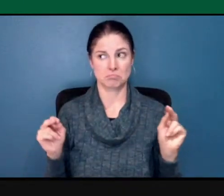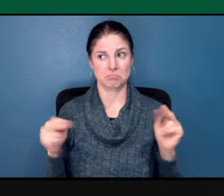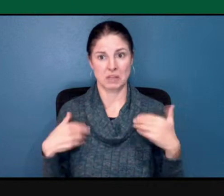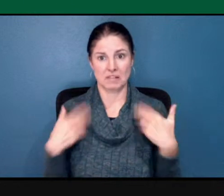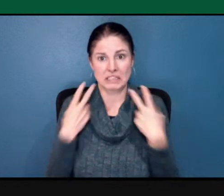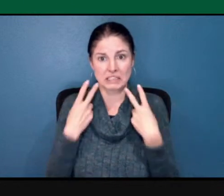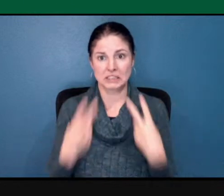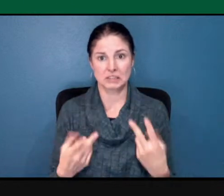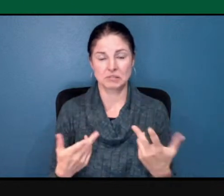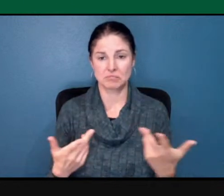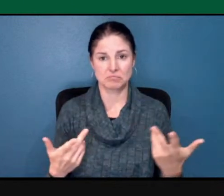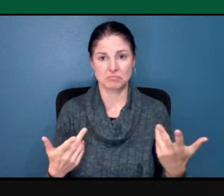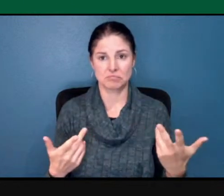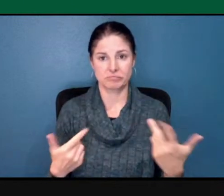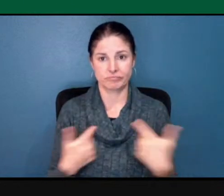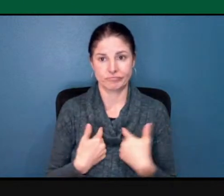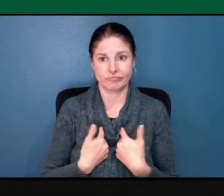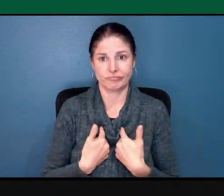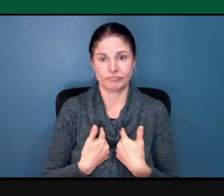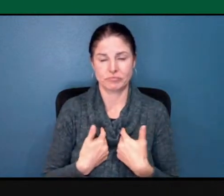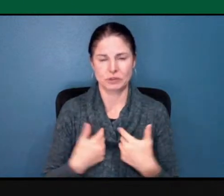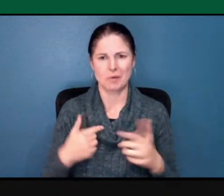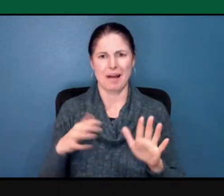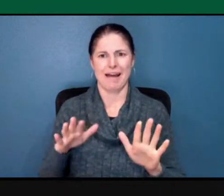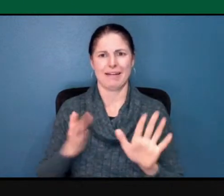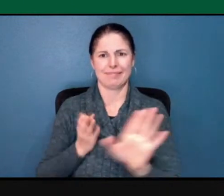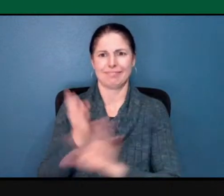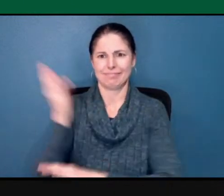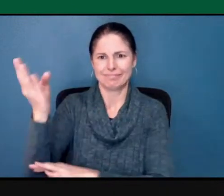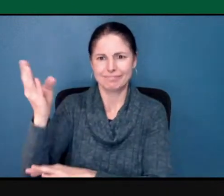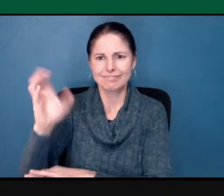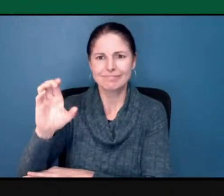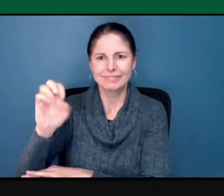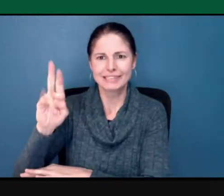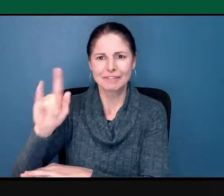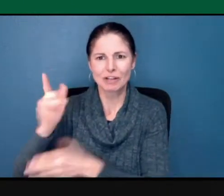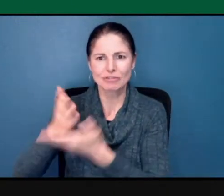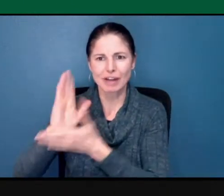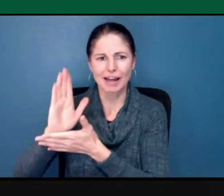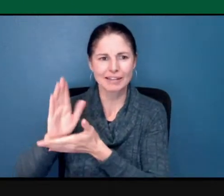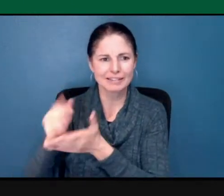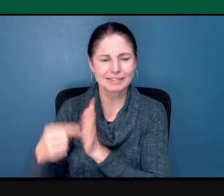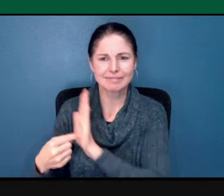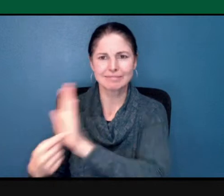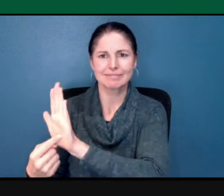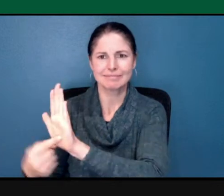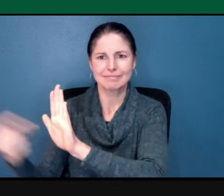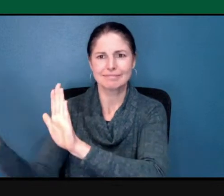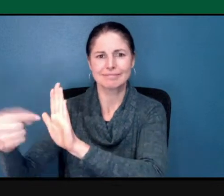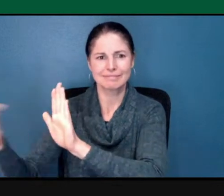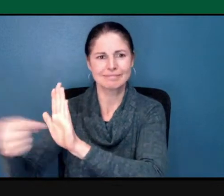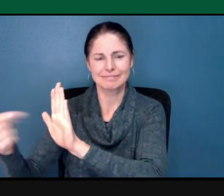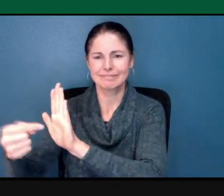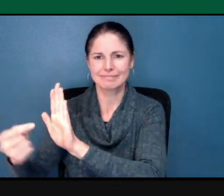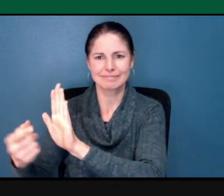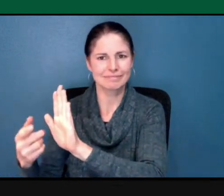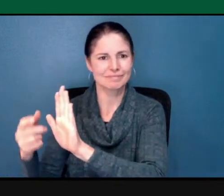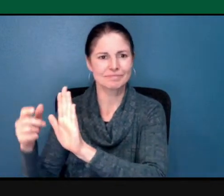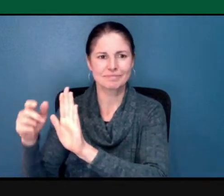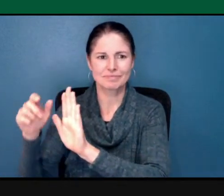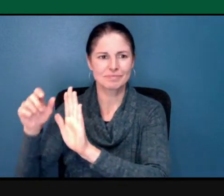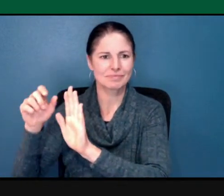I submitted in terms of a civil rights leader's wall that referenced the ethnic